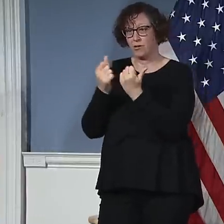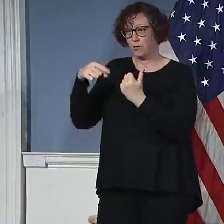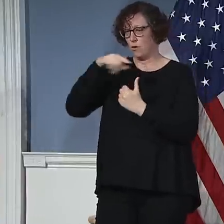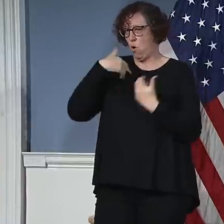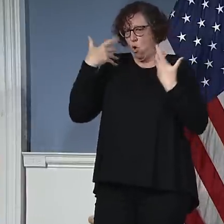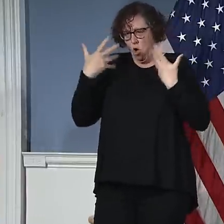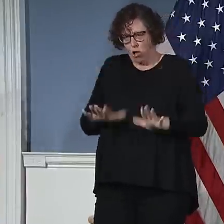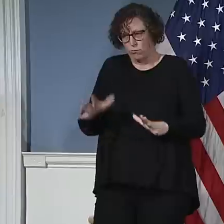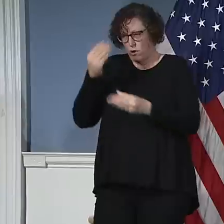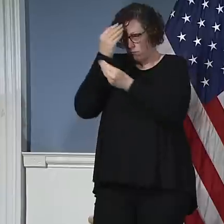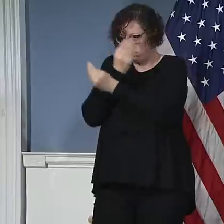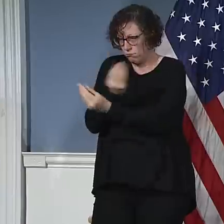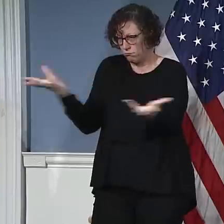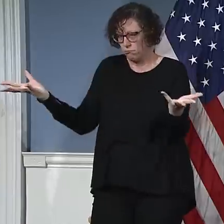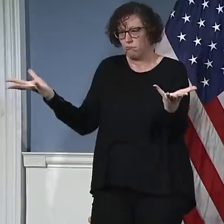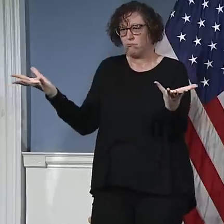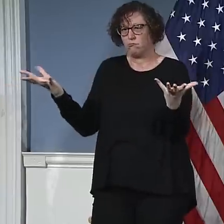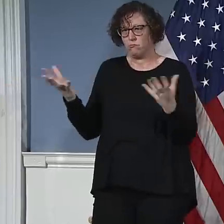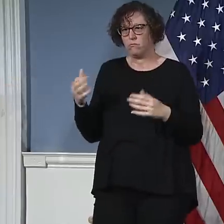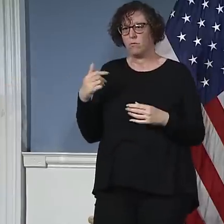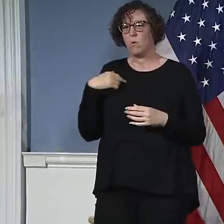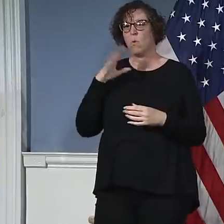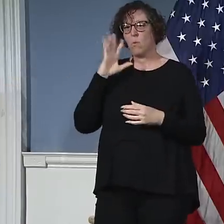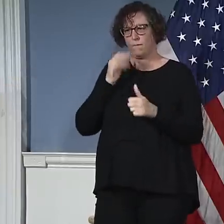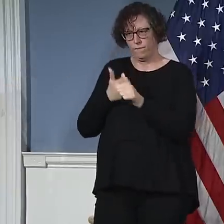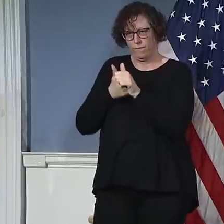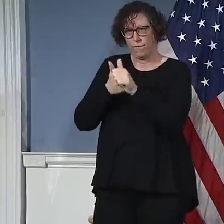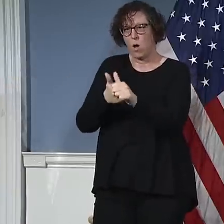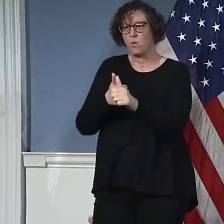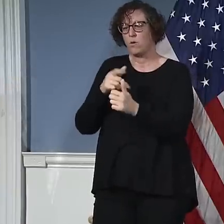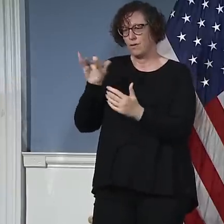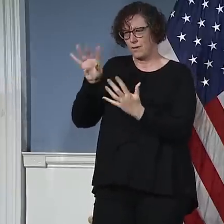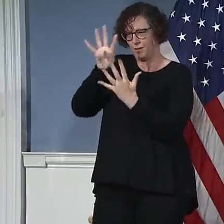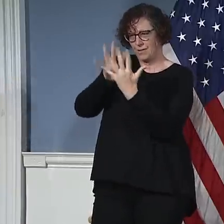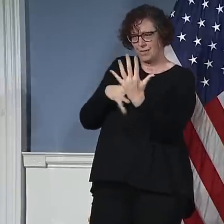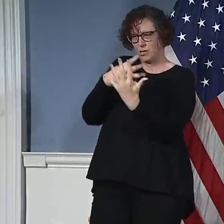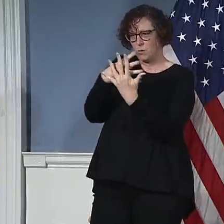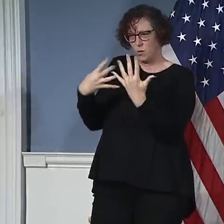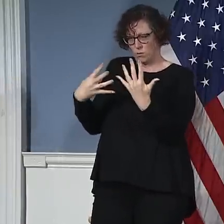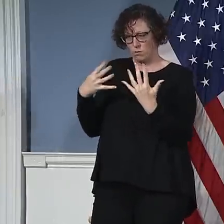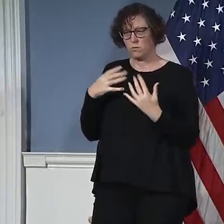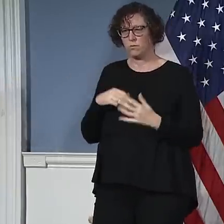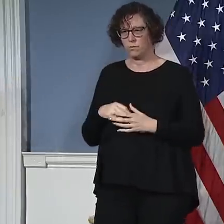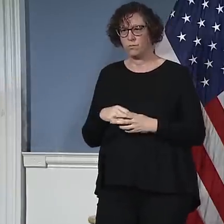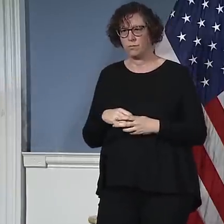and so we will stick to the schedule and everyone will have to deliver the results in time.